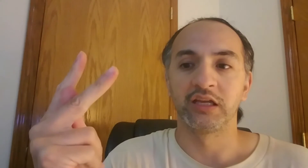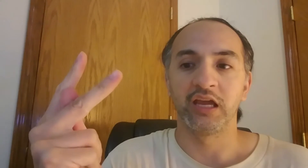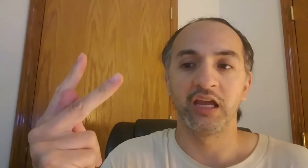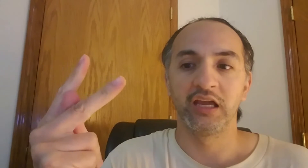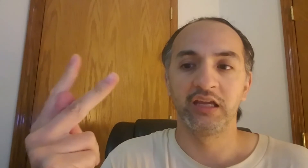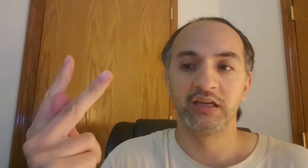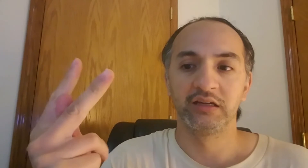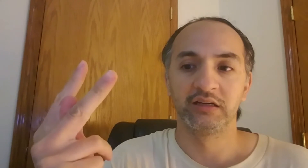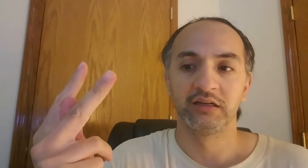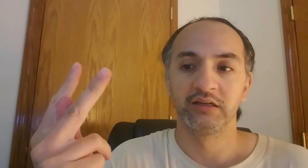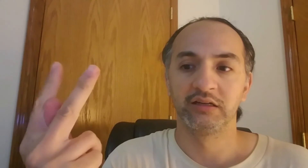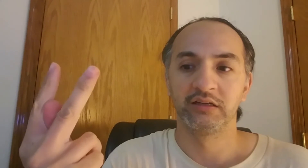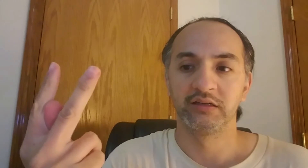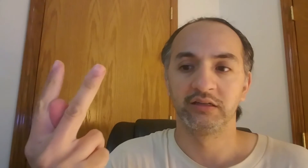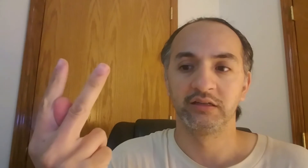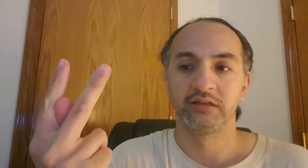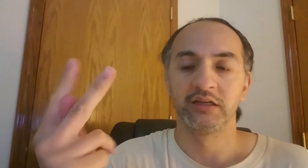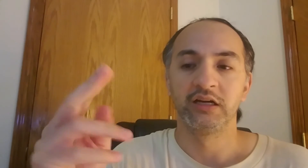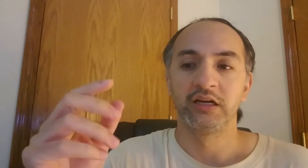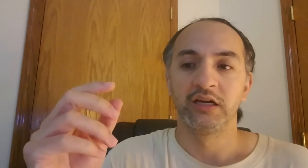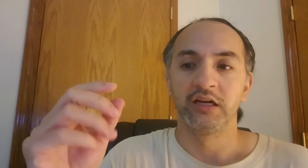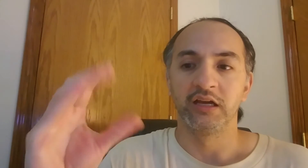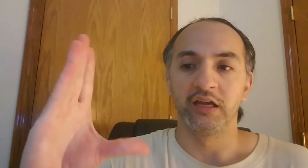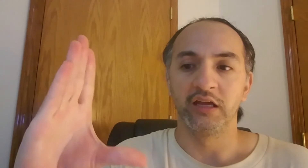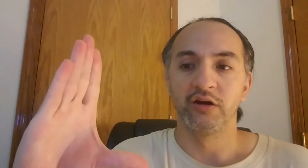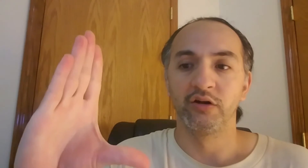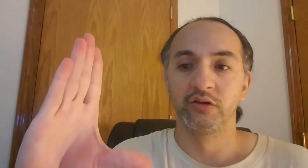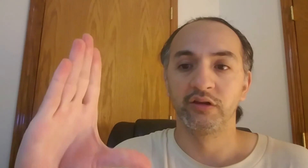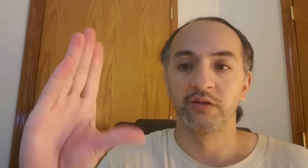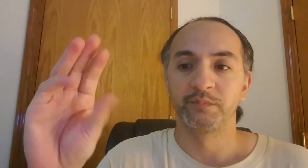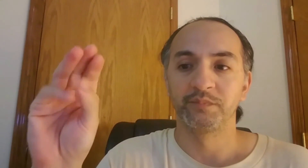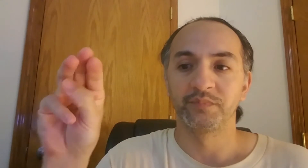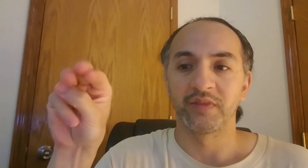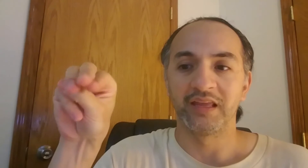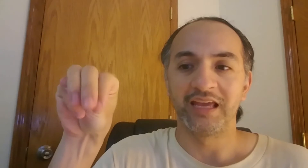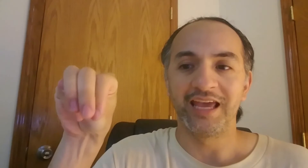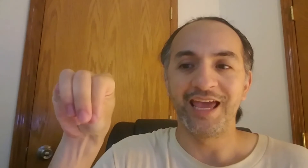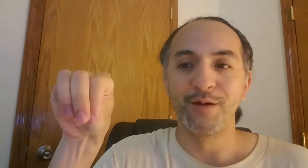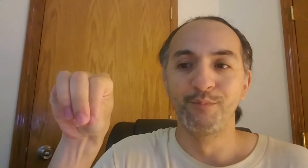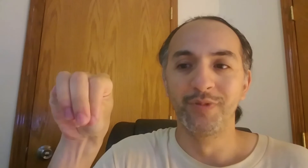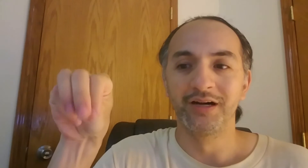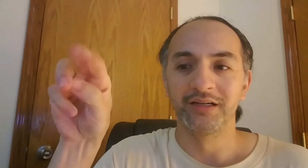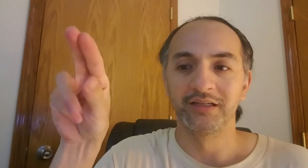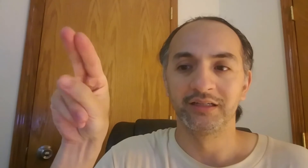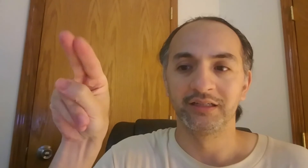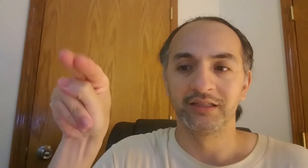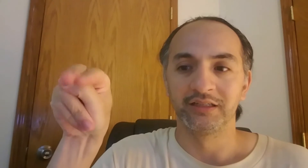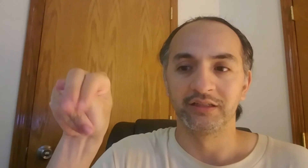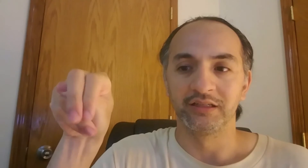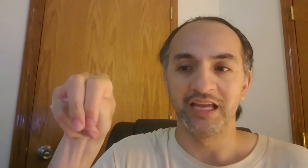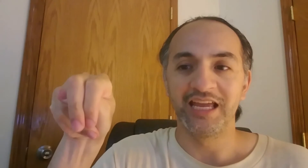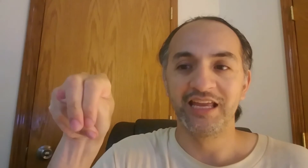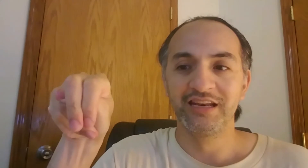K, L, M, N,